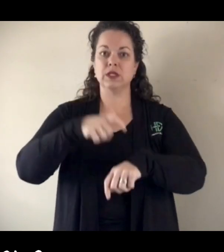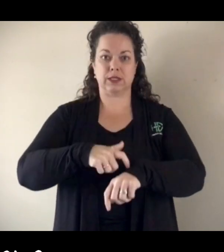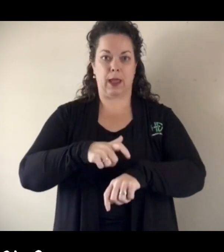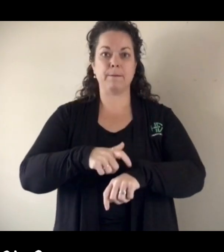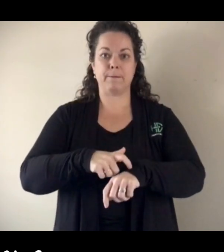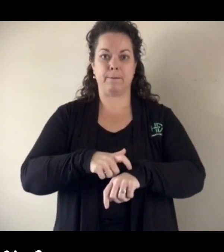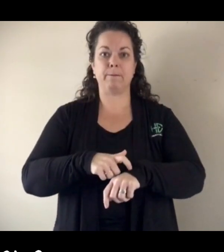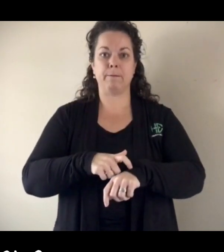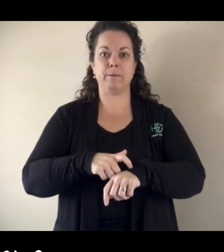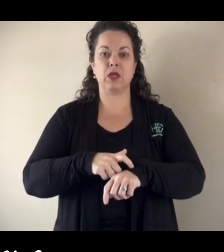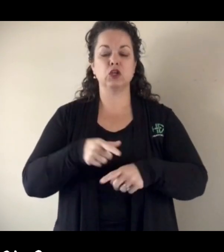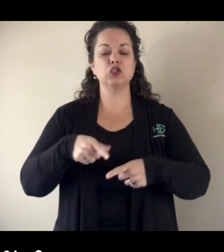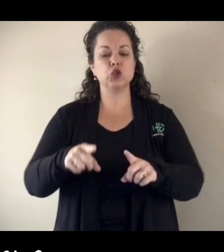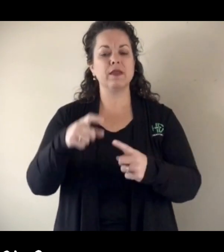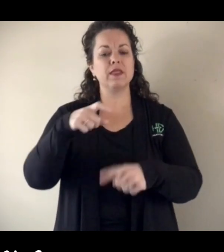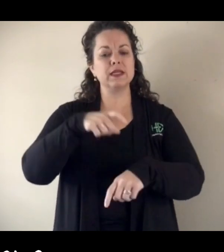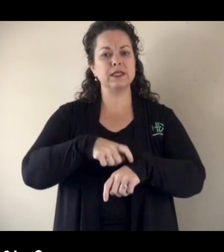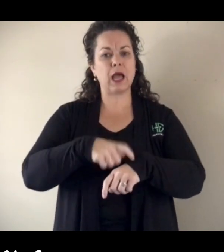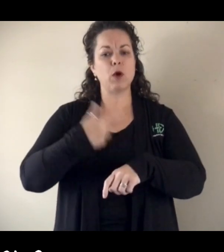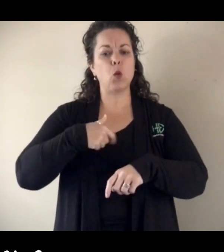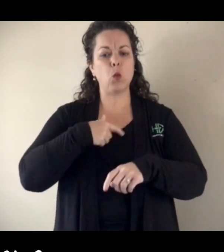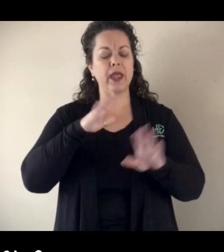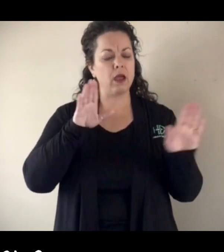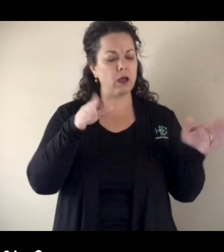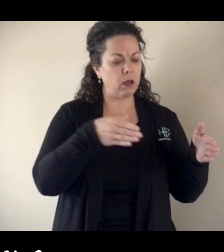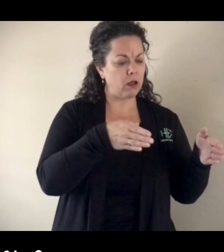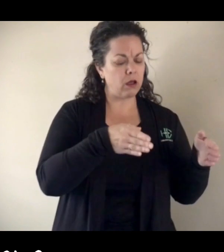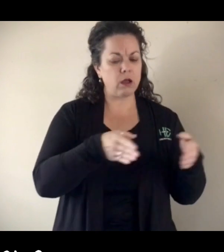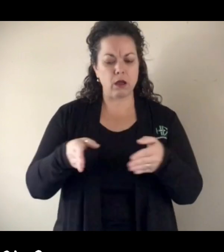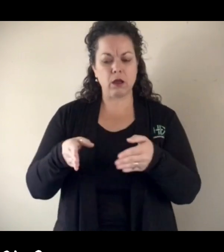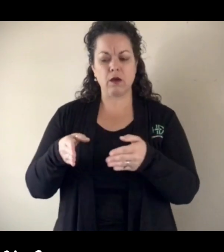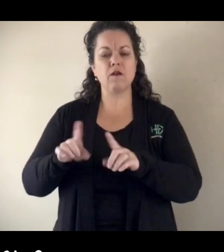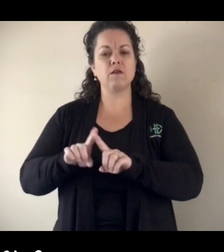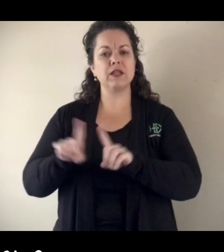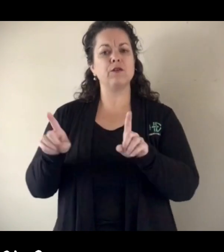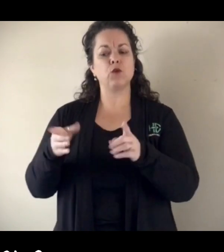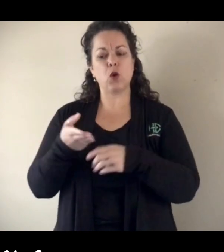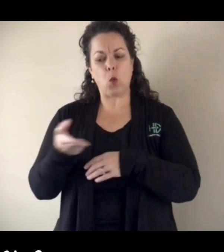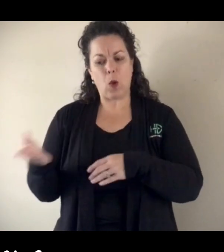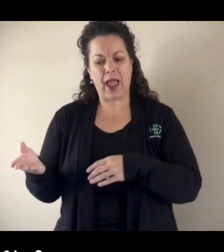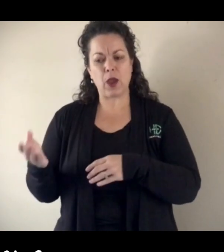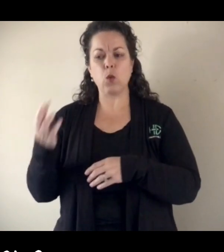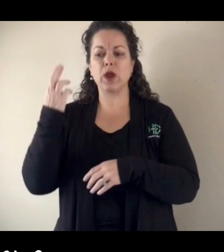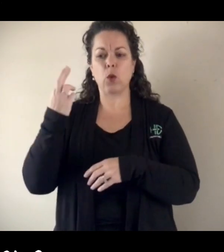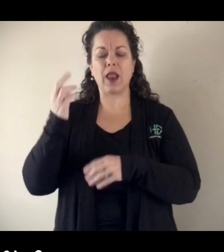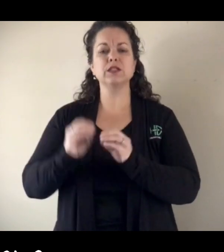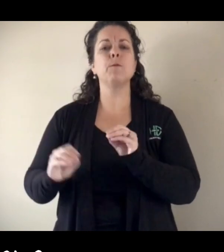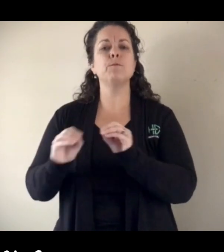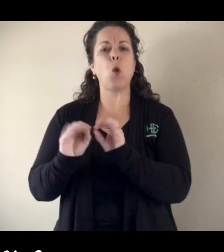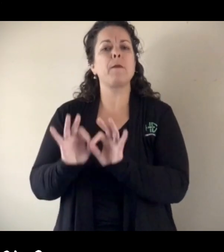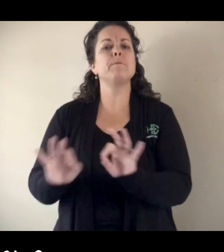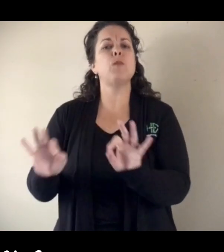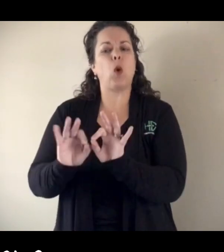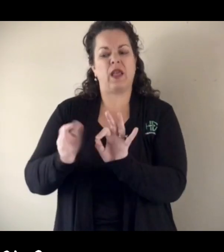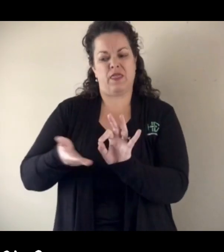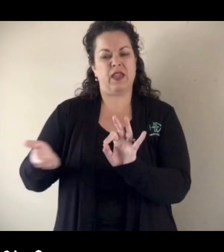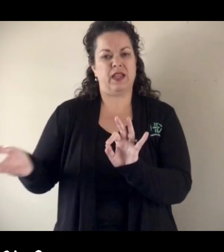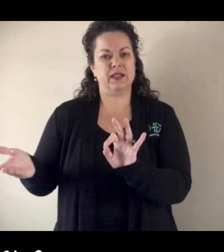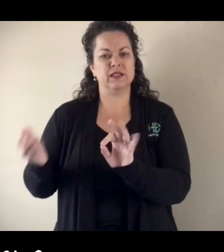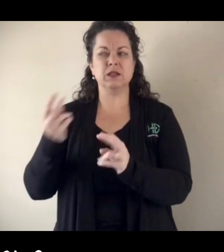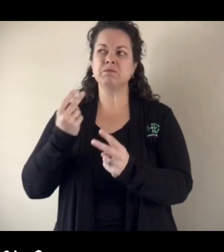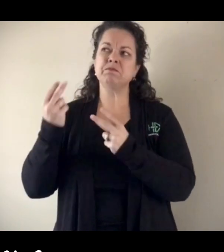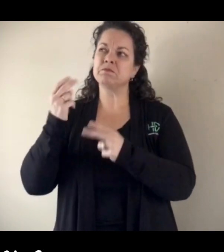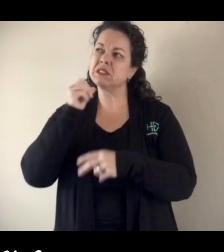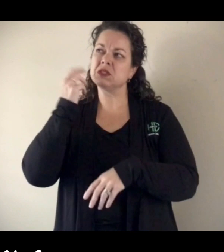that maybe we decided to focus on things in a different way. Realize that there are some things that are more important to us than we ever knew they were